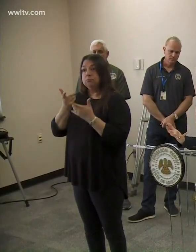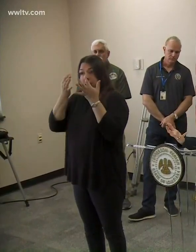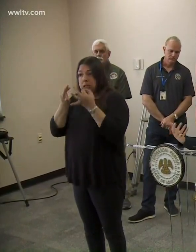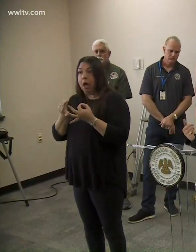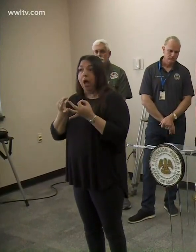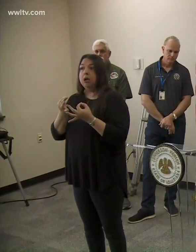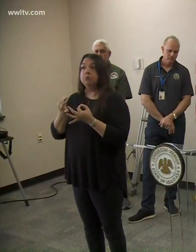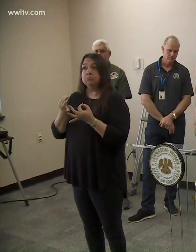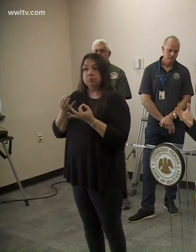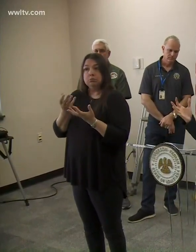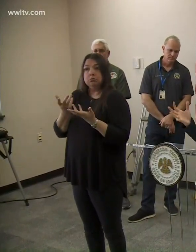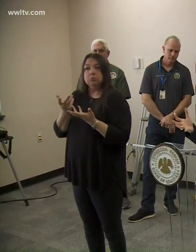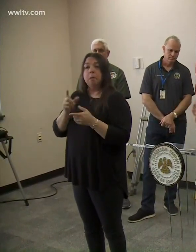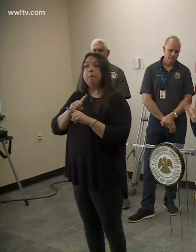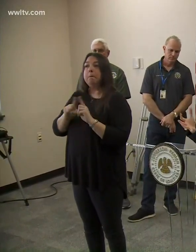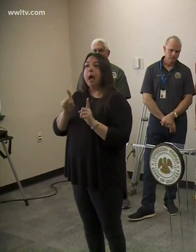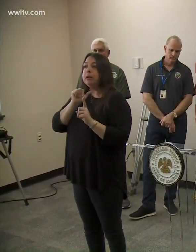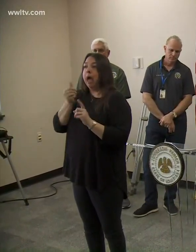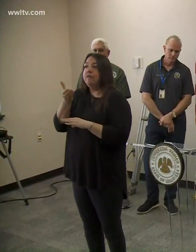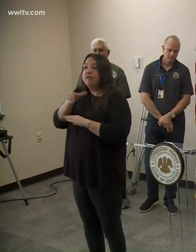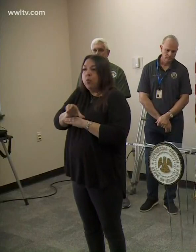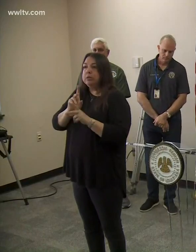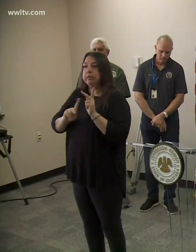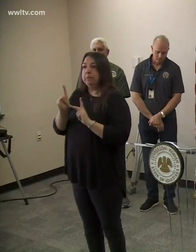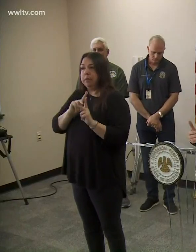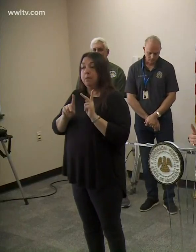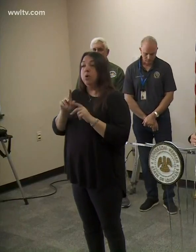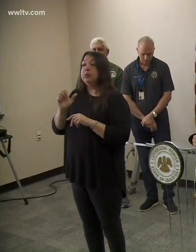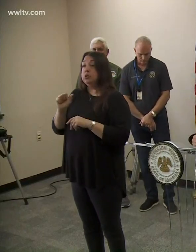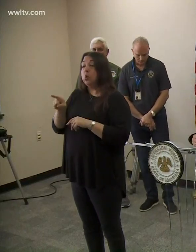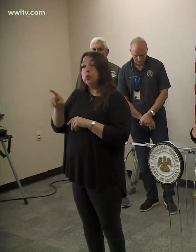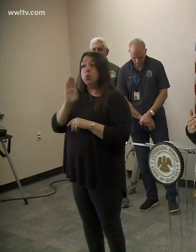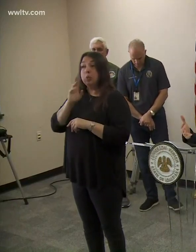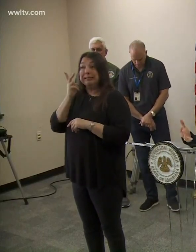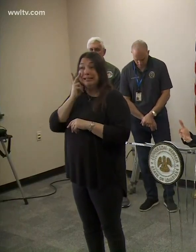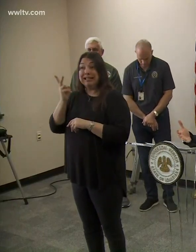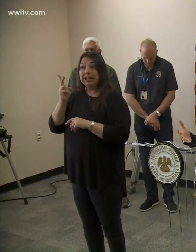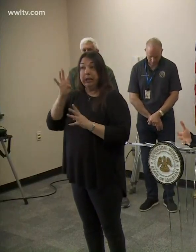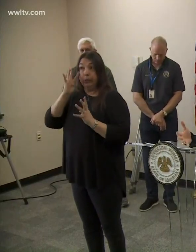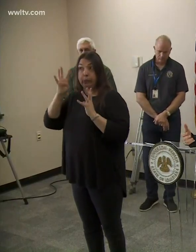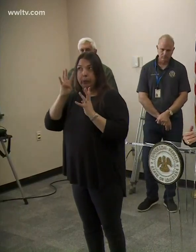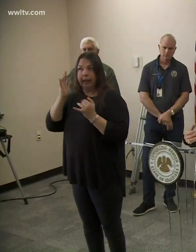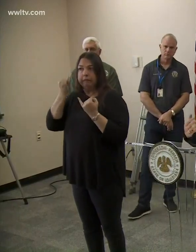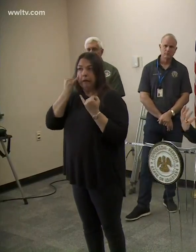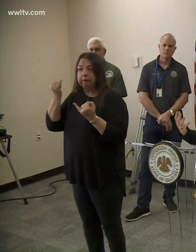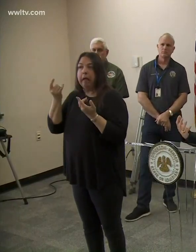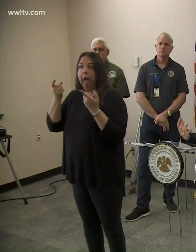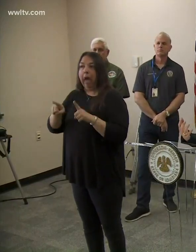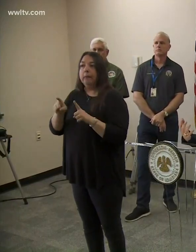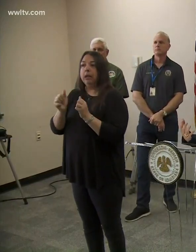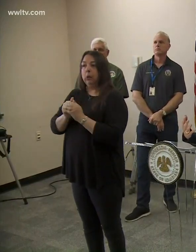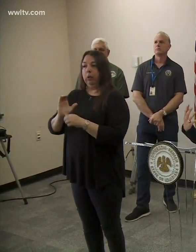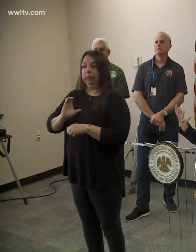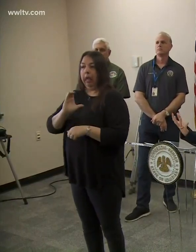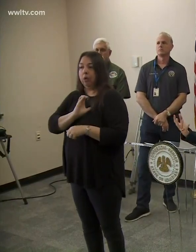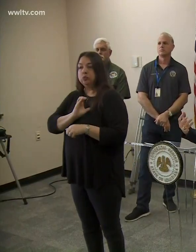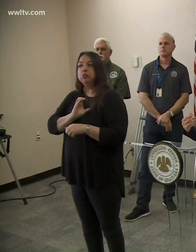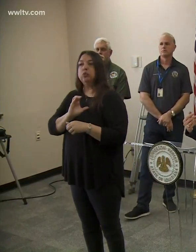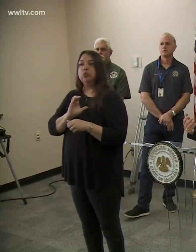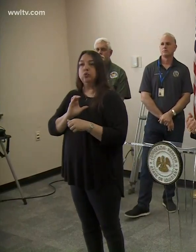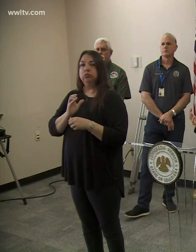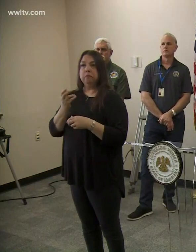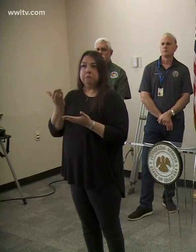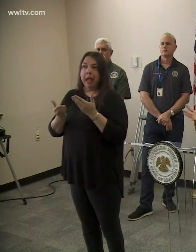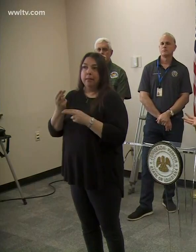the vote that they're taking, but not bringing those people together. So you will be seeing very creative things coming from our council members using